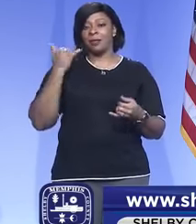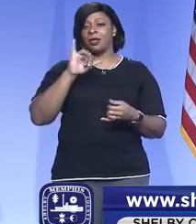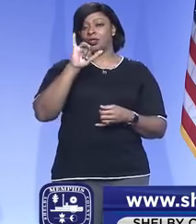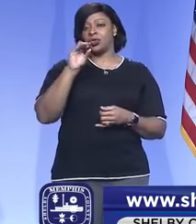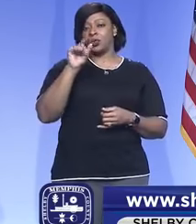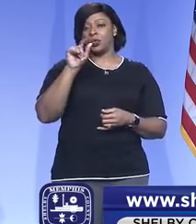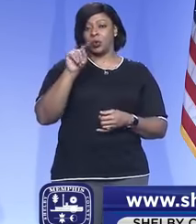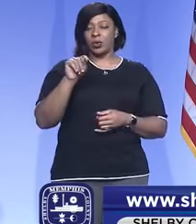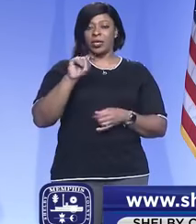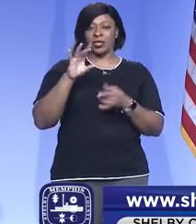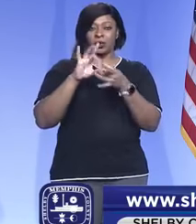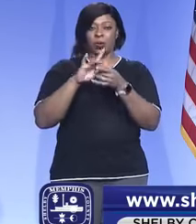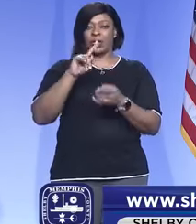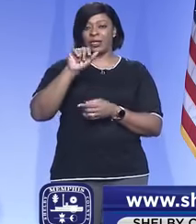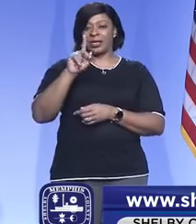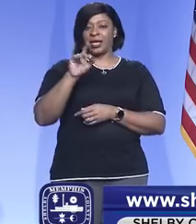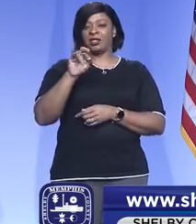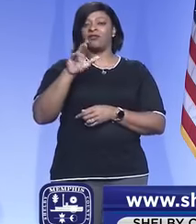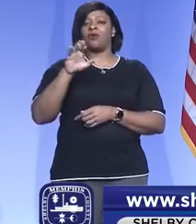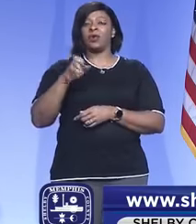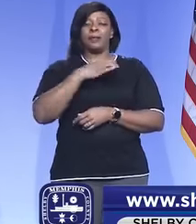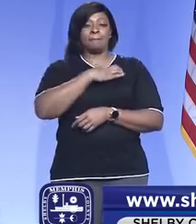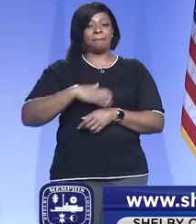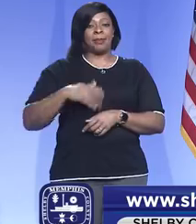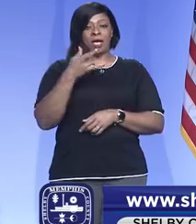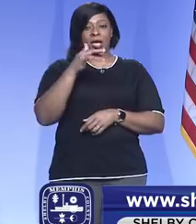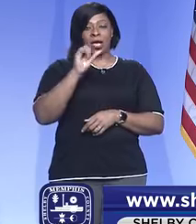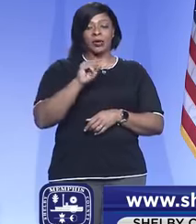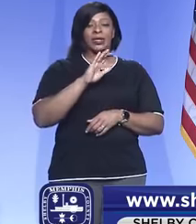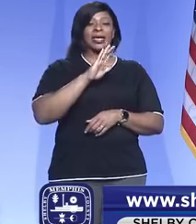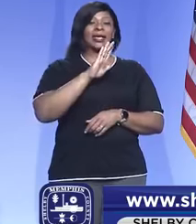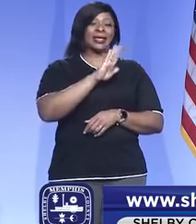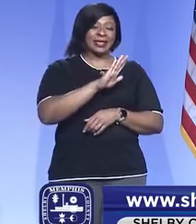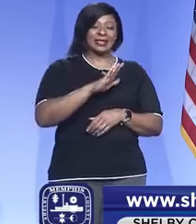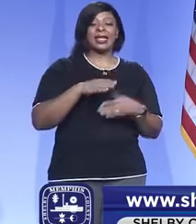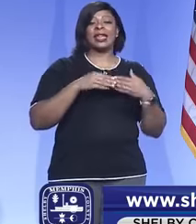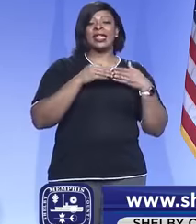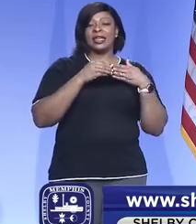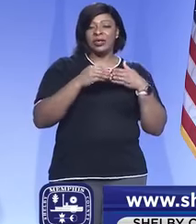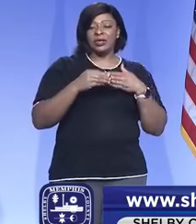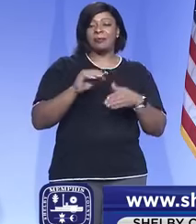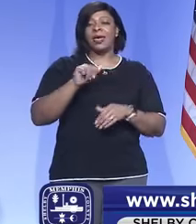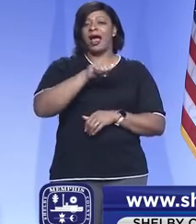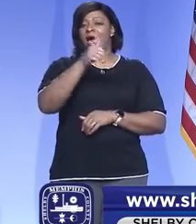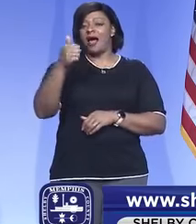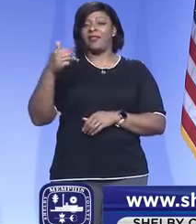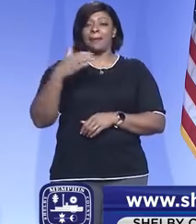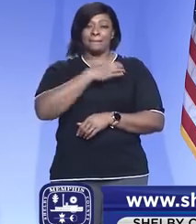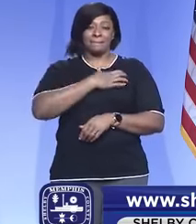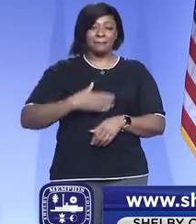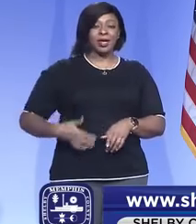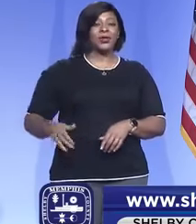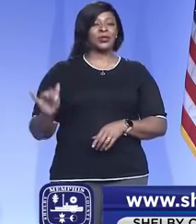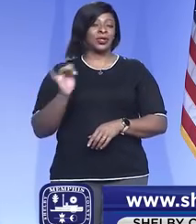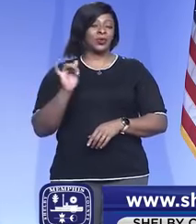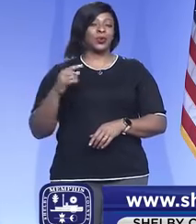Task Force, Mayor Harris's leadership, and his convening of other mayors, we have had what I would